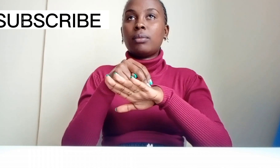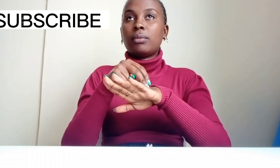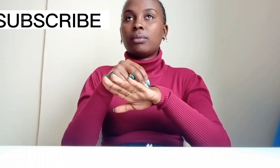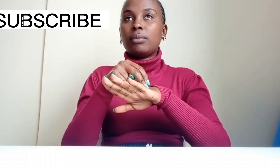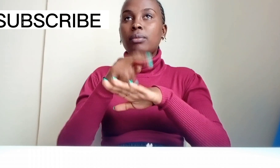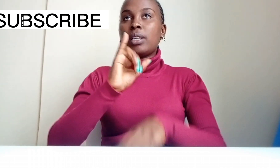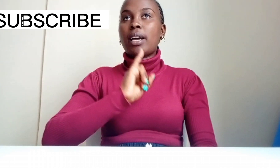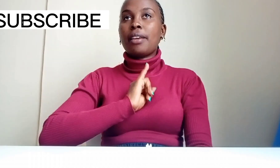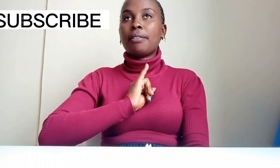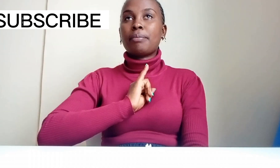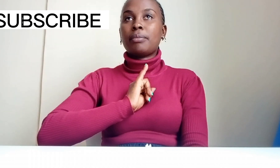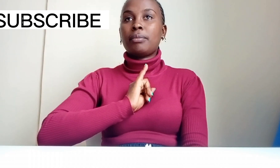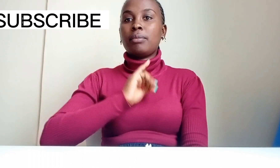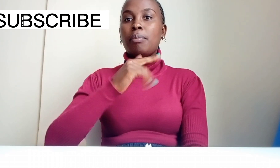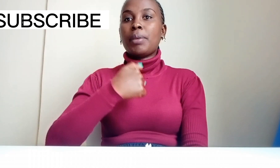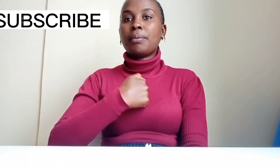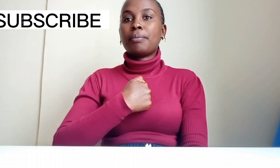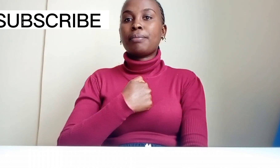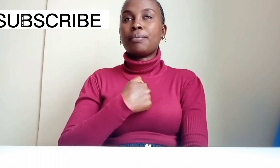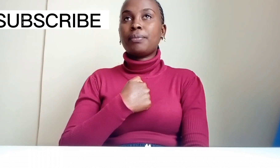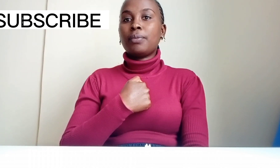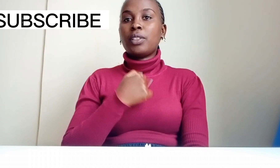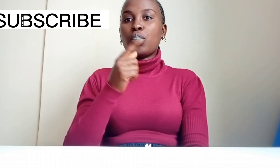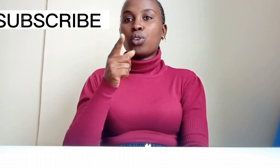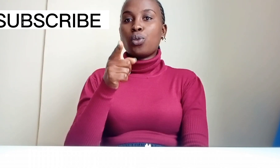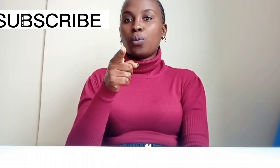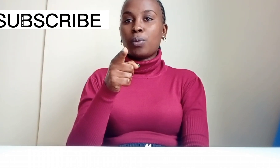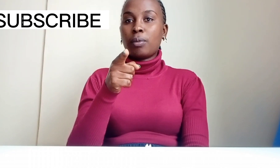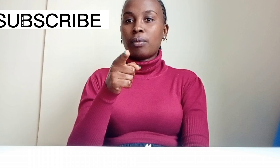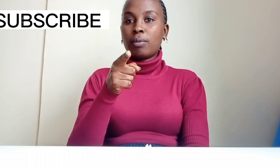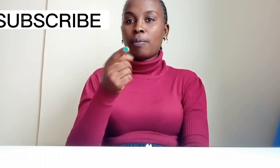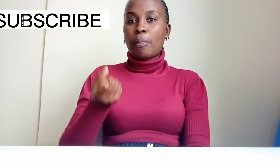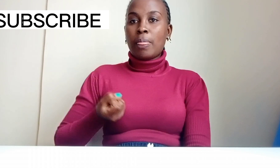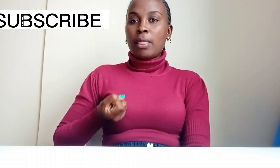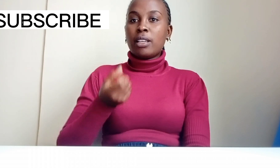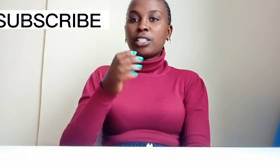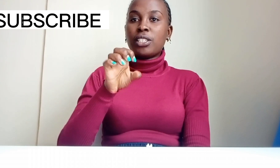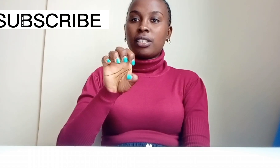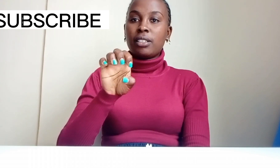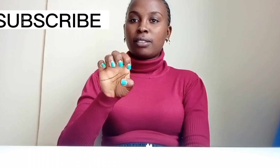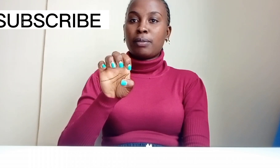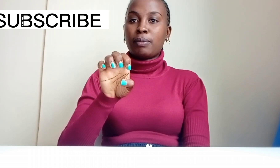I me me you you she she he